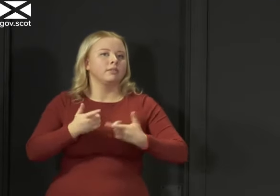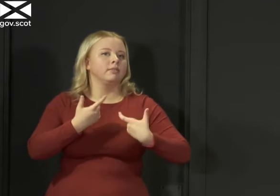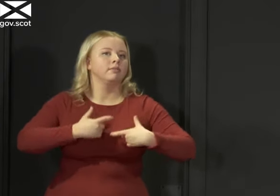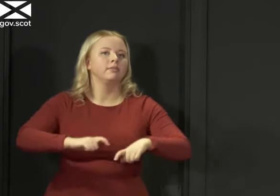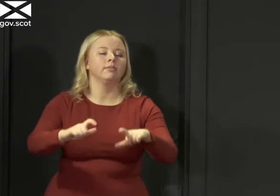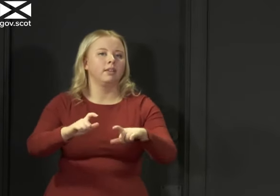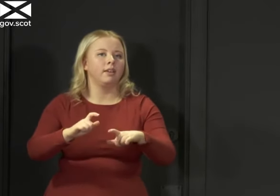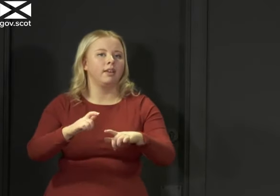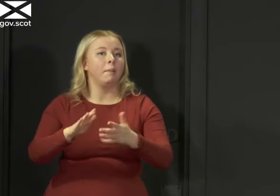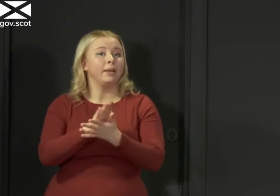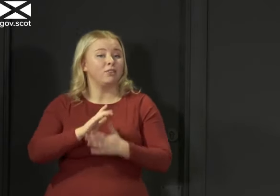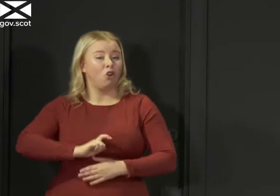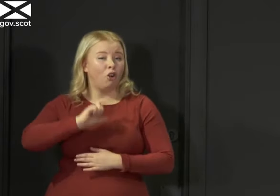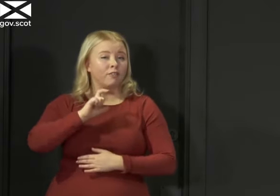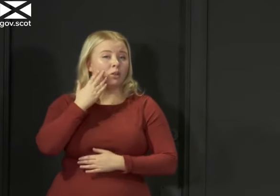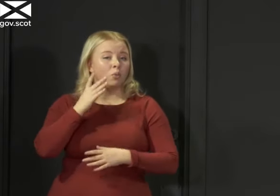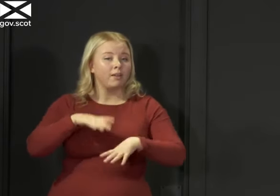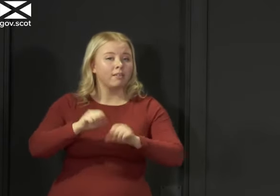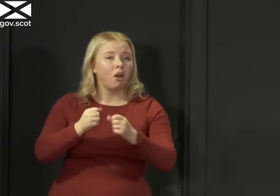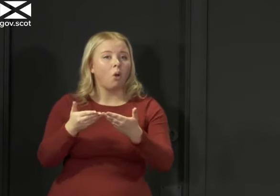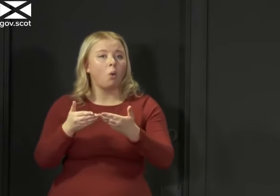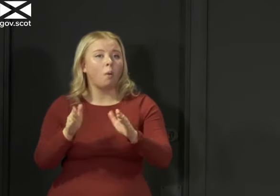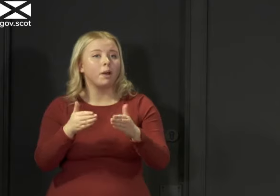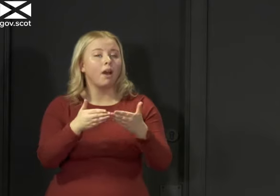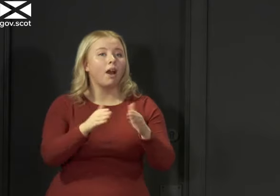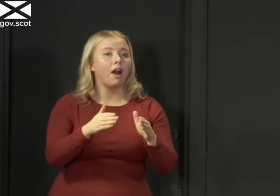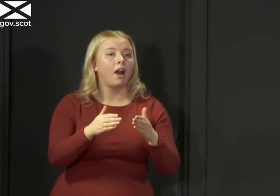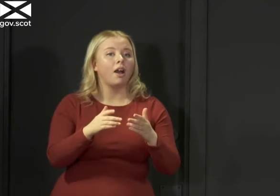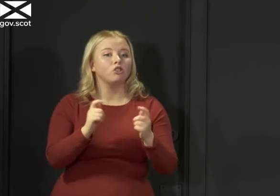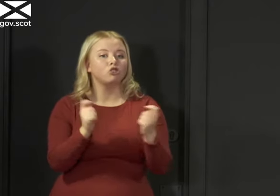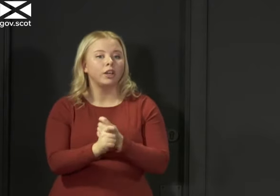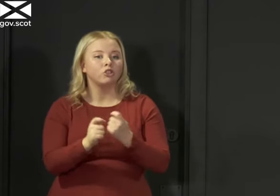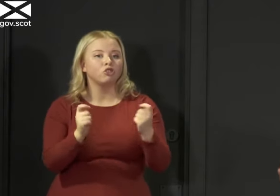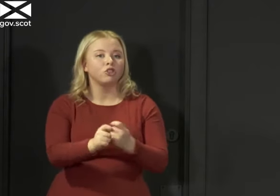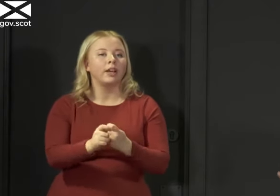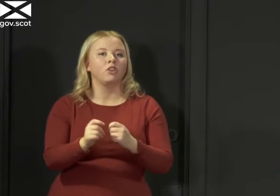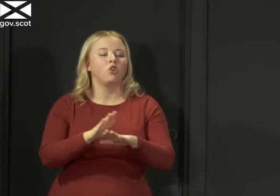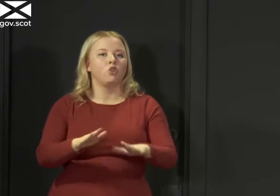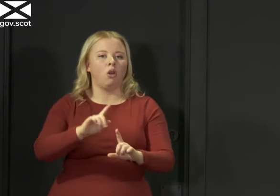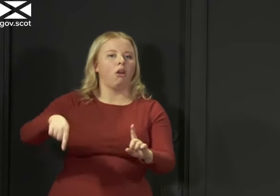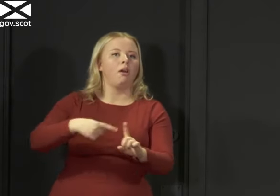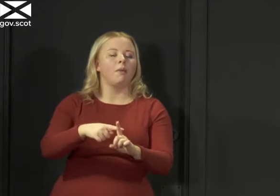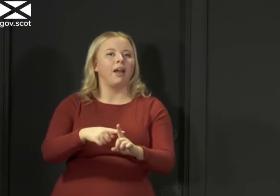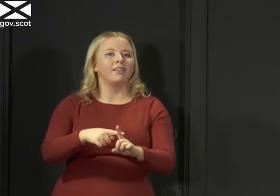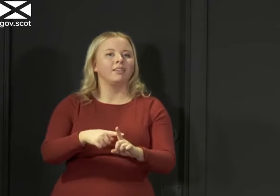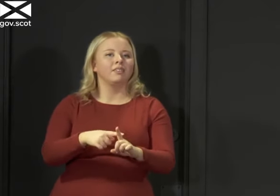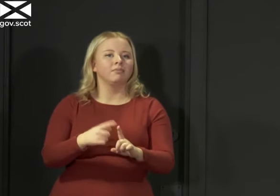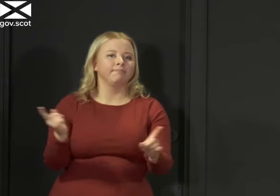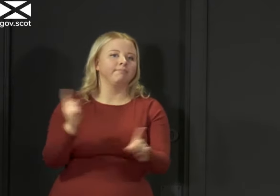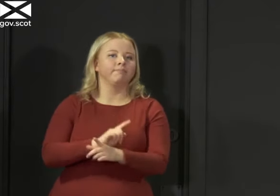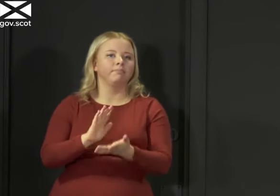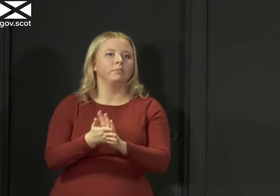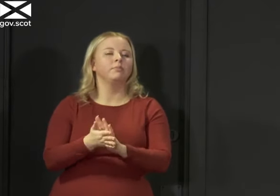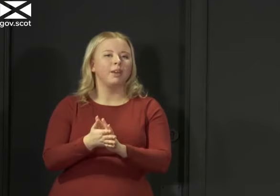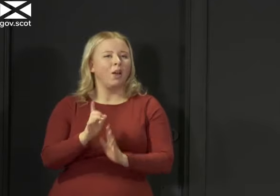release these measures or start to release these measures we don't undo all of that progress and put ourselves right back to square one so that's why